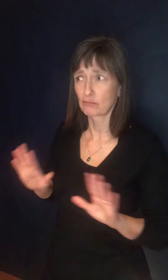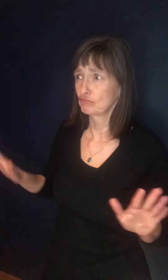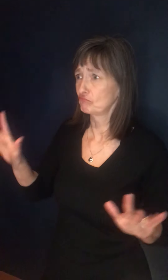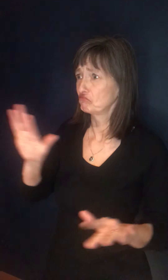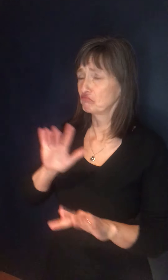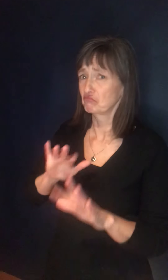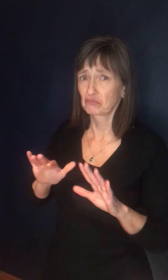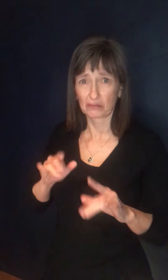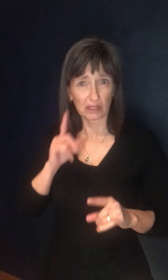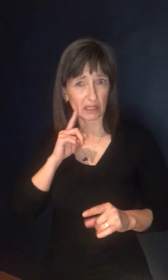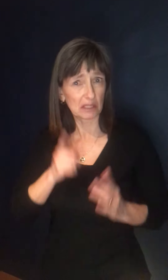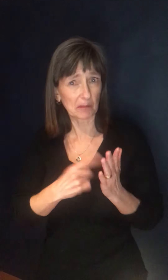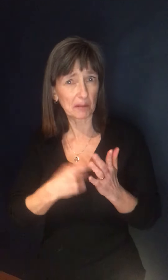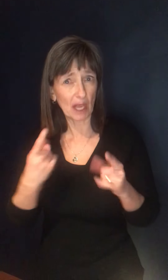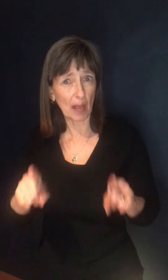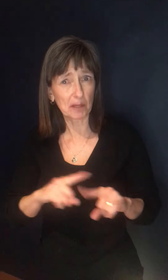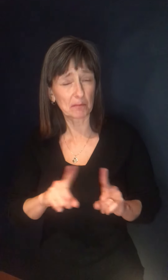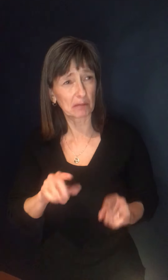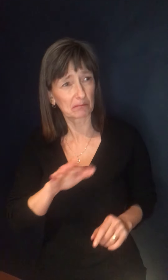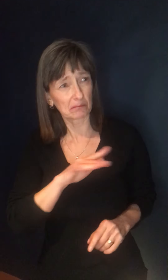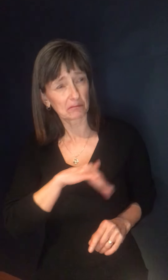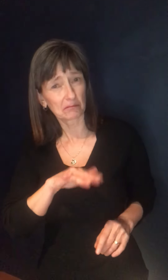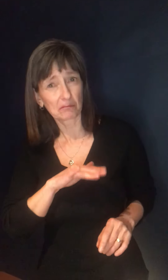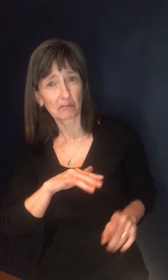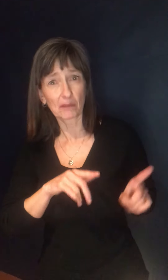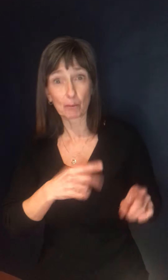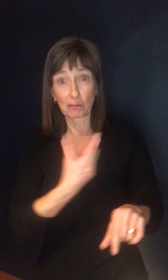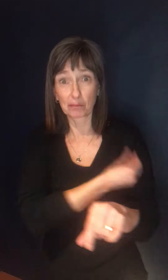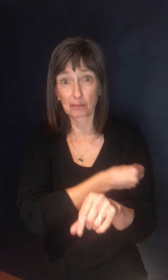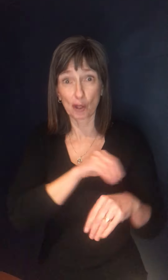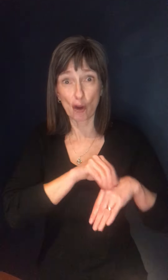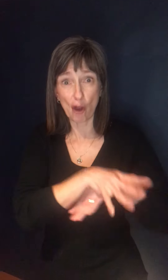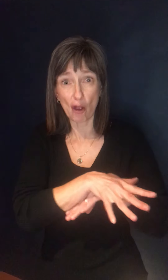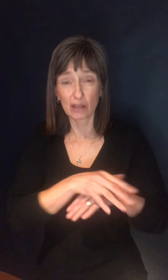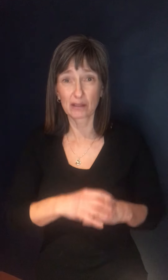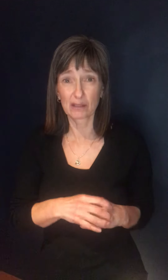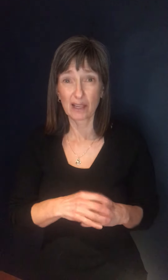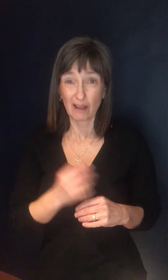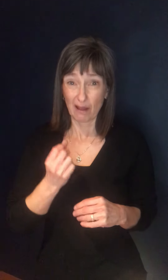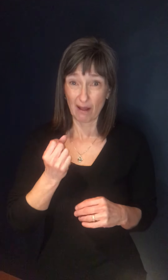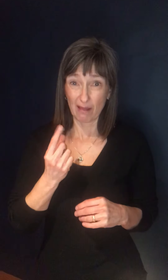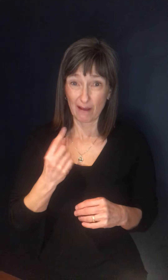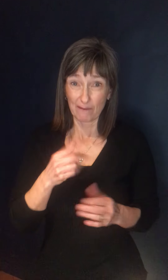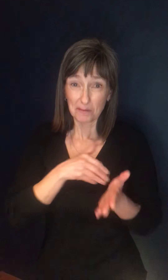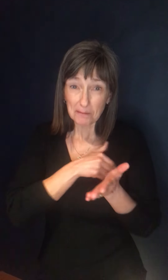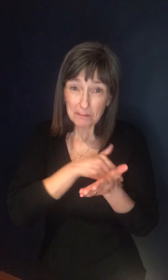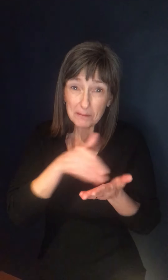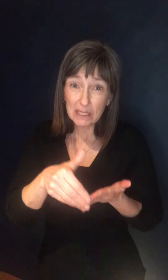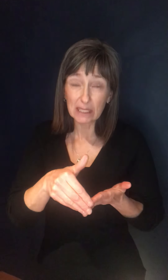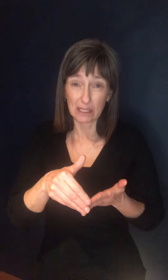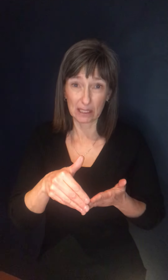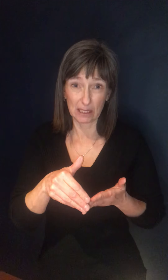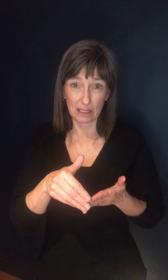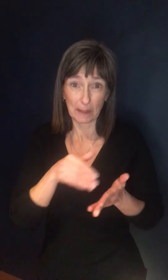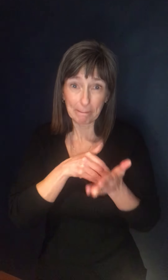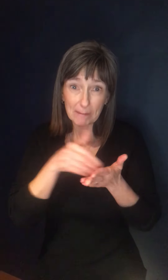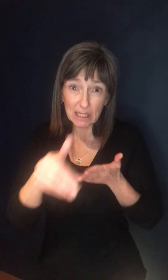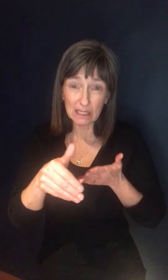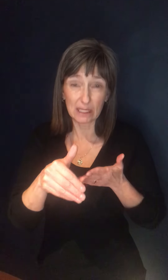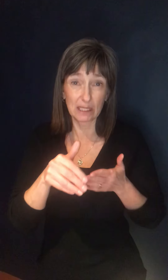are, you know, uh, 11 million doses in the, in the UK and they haven't seen that kind of, um, that kind of signal there. Um,